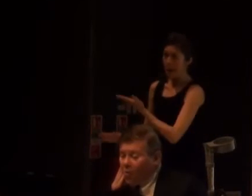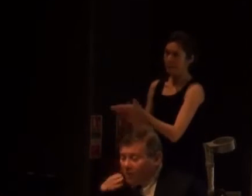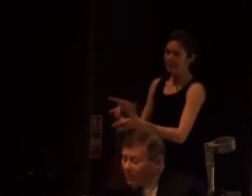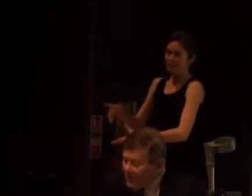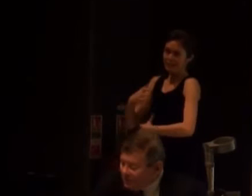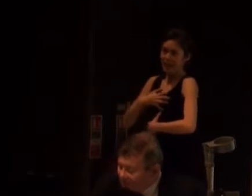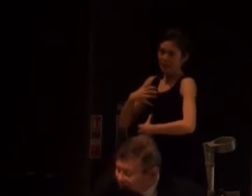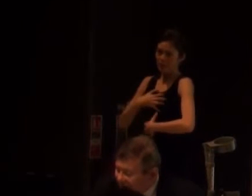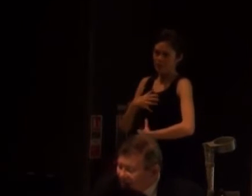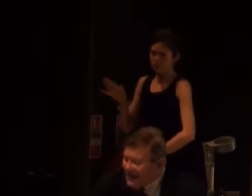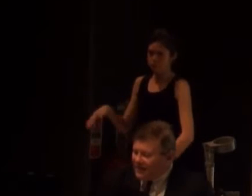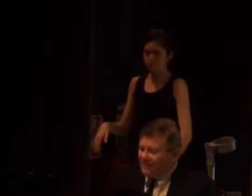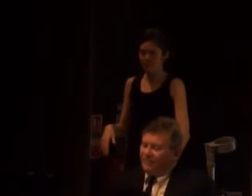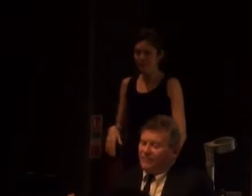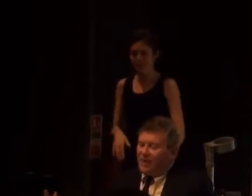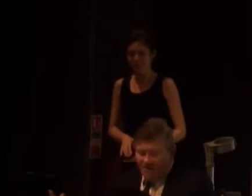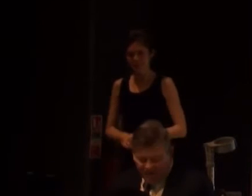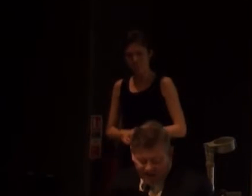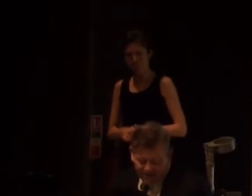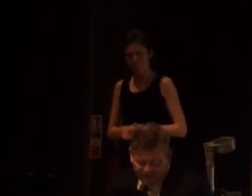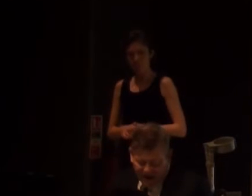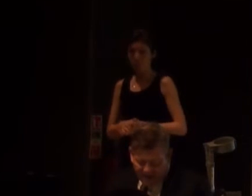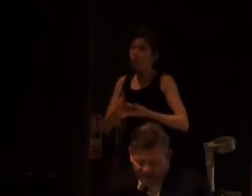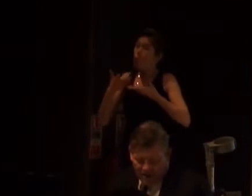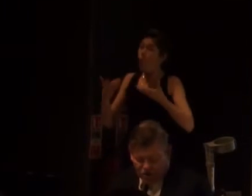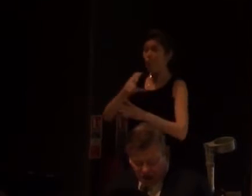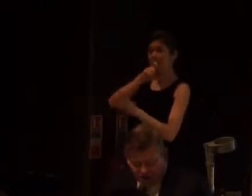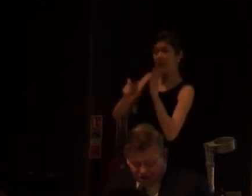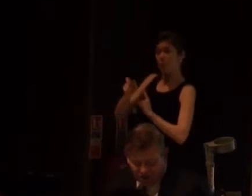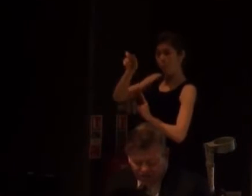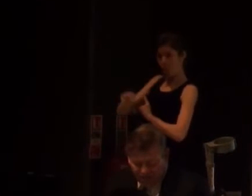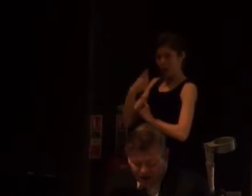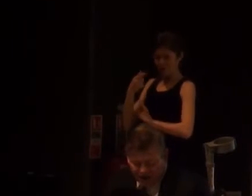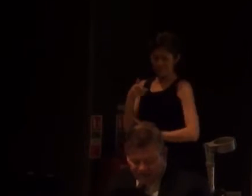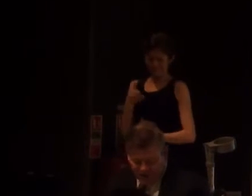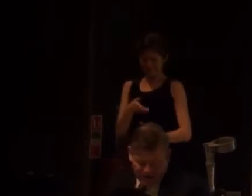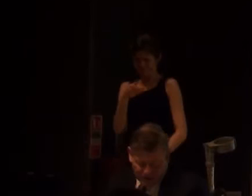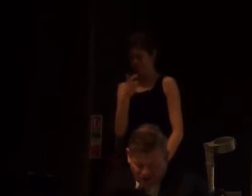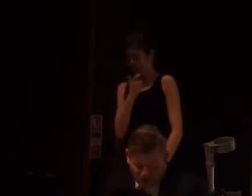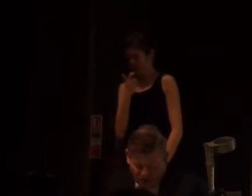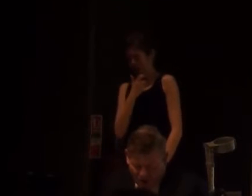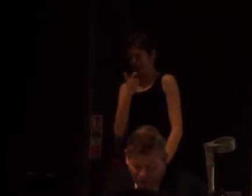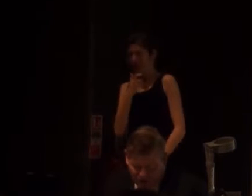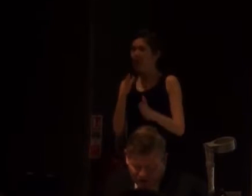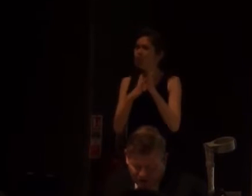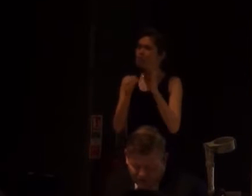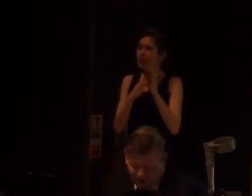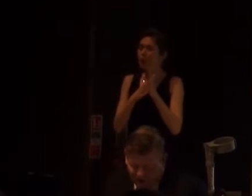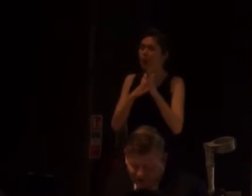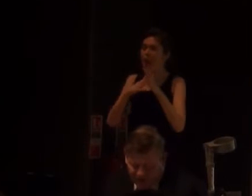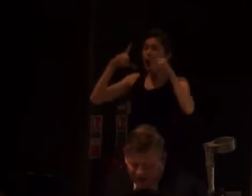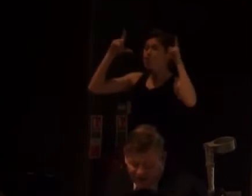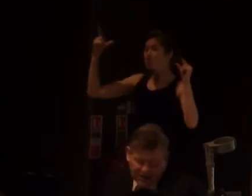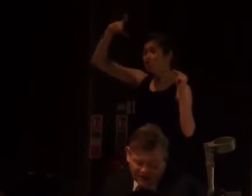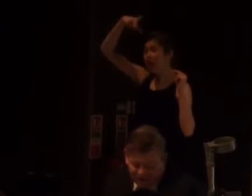Or we can be figures of fun. Jesters, freaks, Mr. Magoo, a whole range of